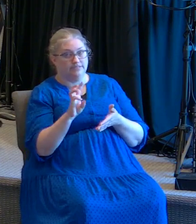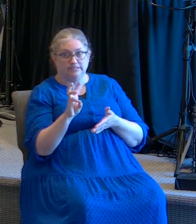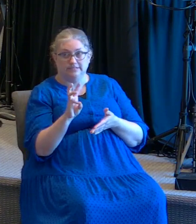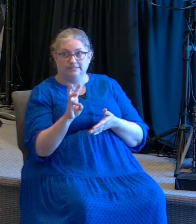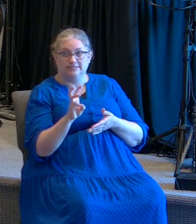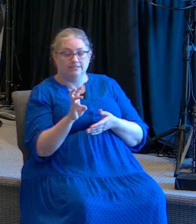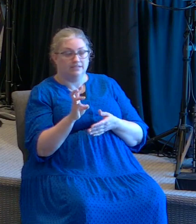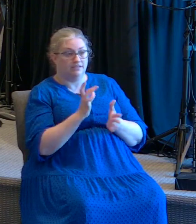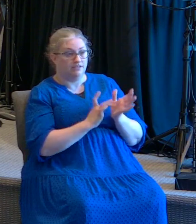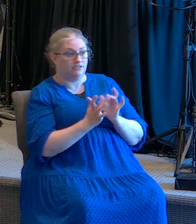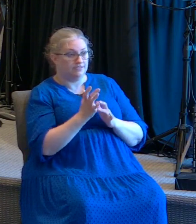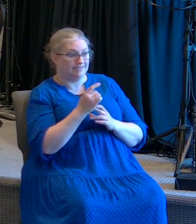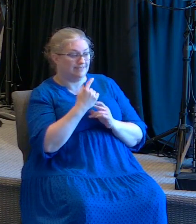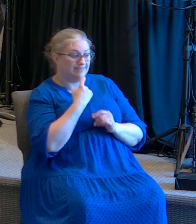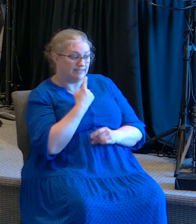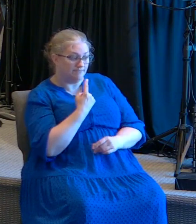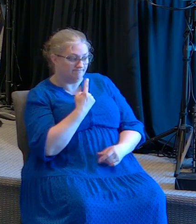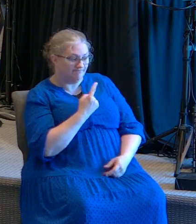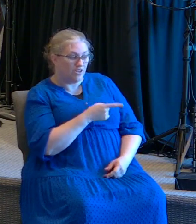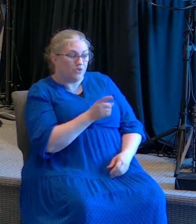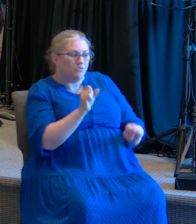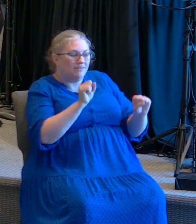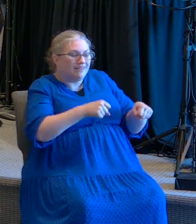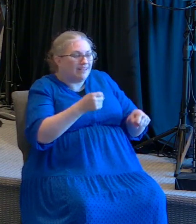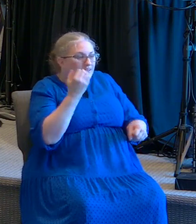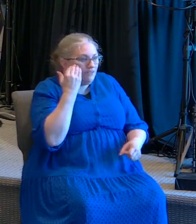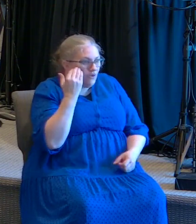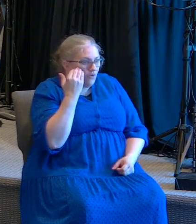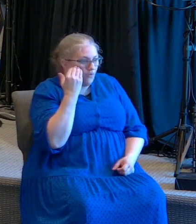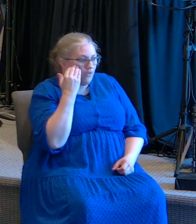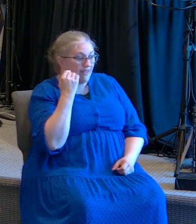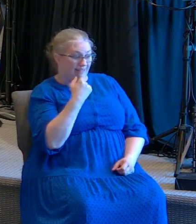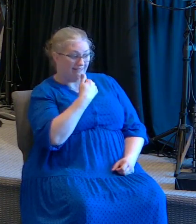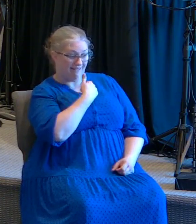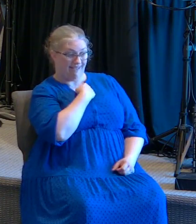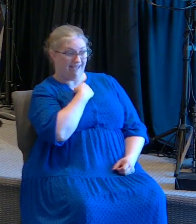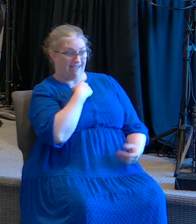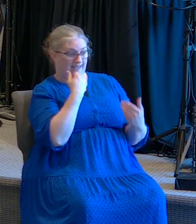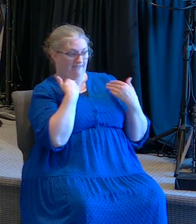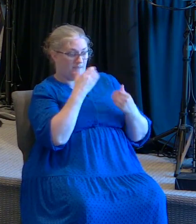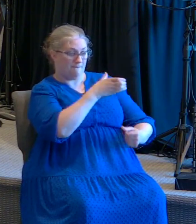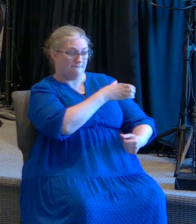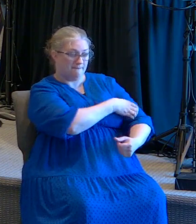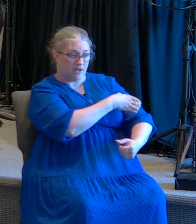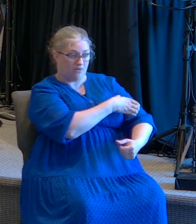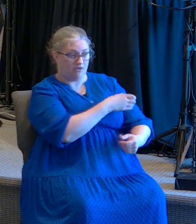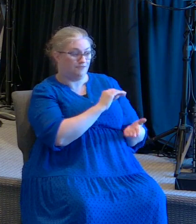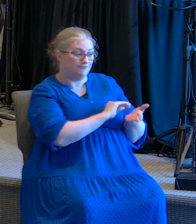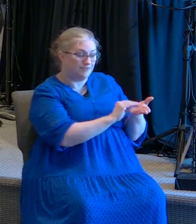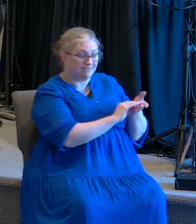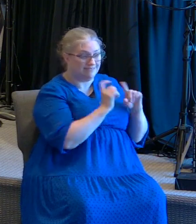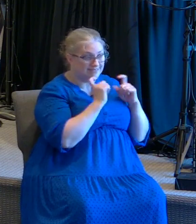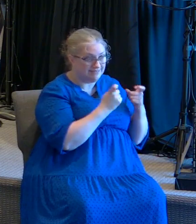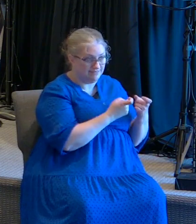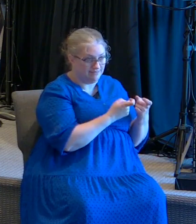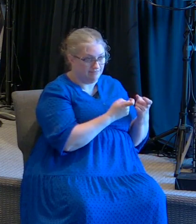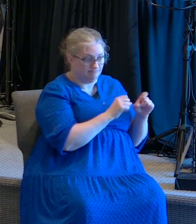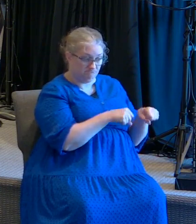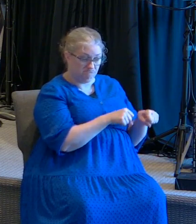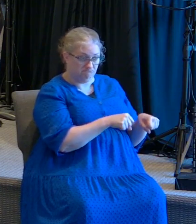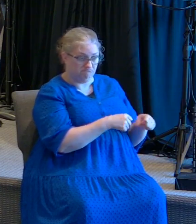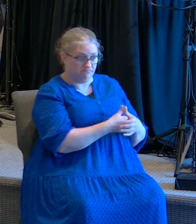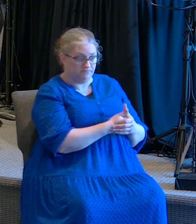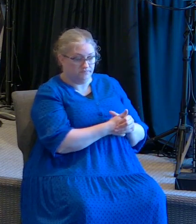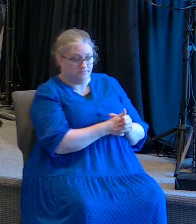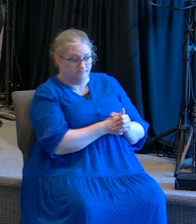may know that the Son of Man had power to forgive sin. Pero en el versículo 6 dicen, para que sepan que el Hijo del Hombre puede perdonar pecados.